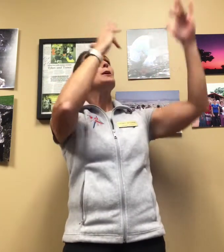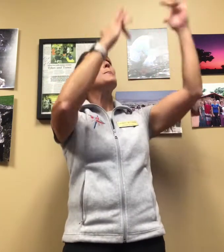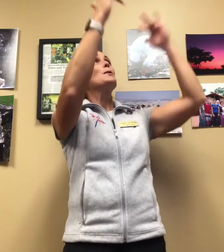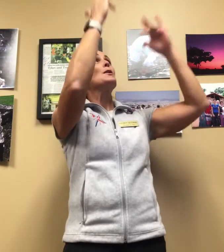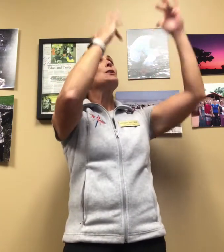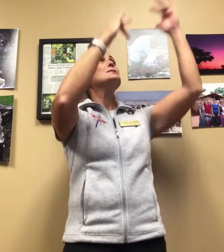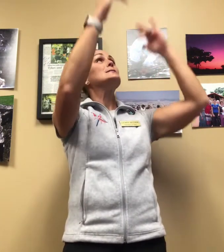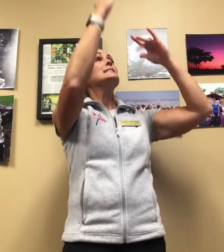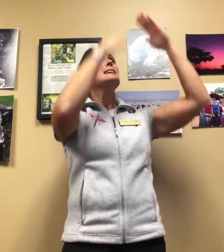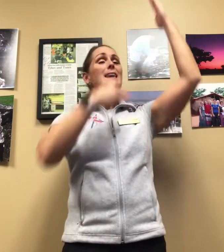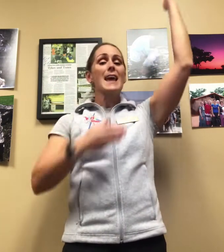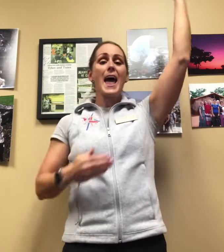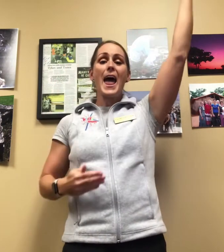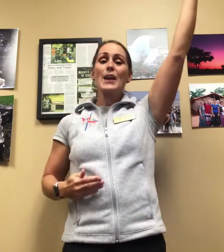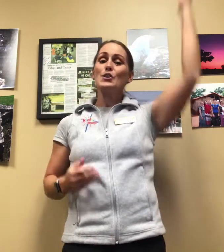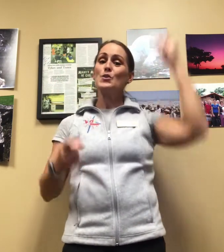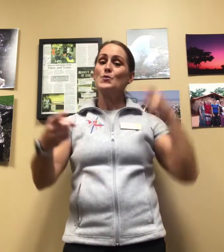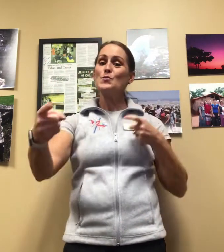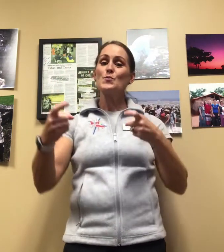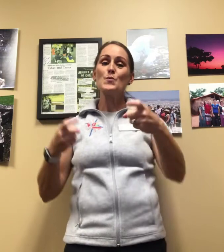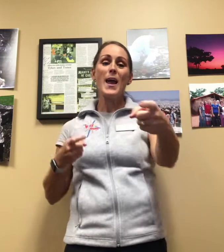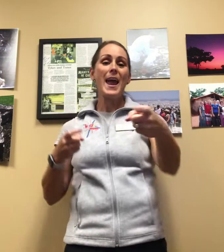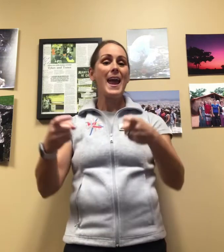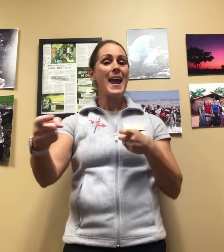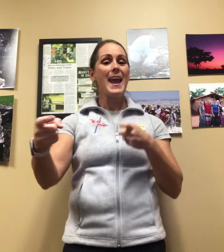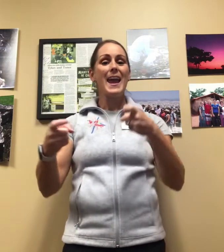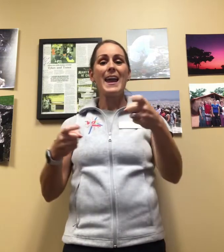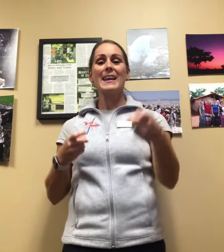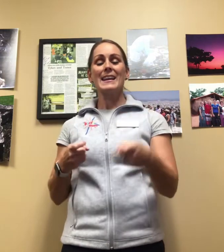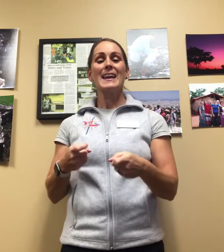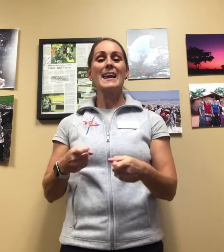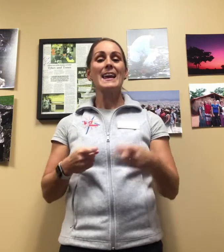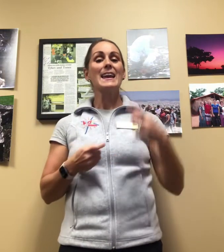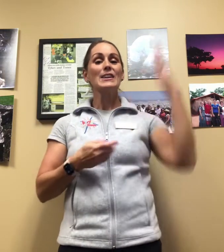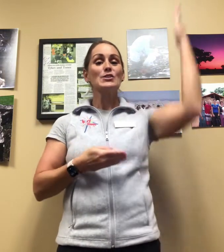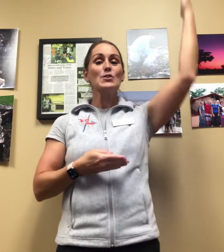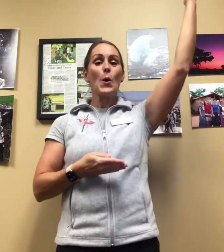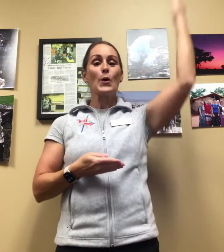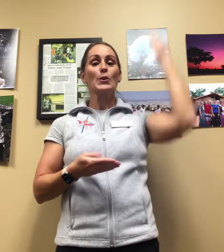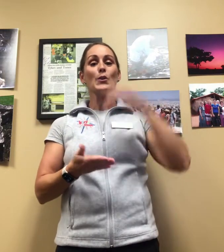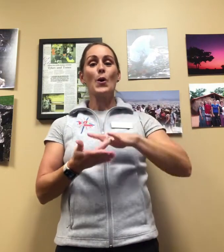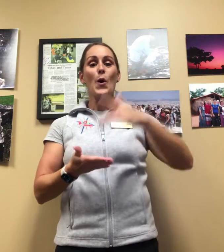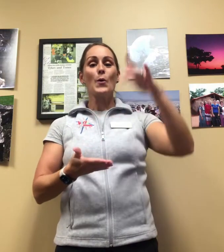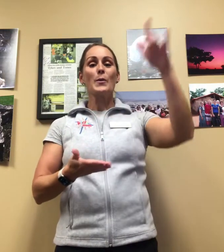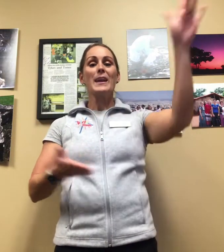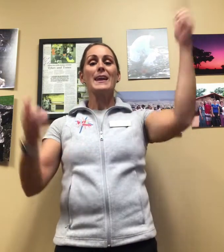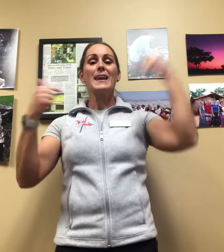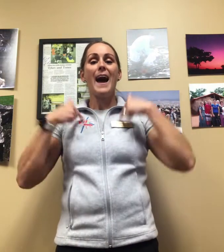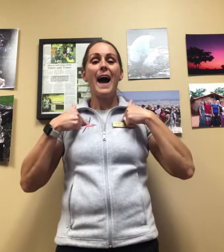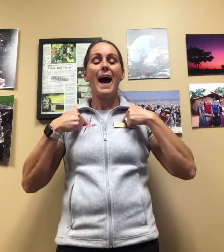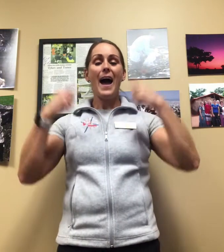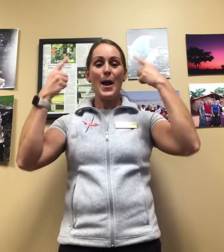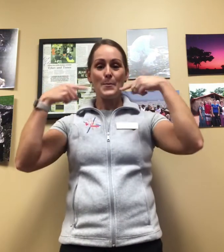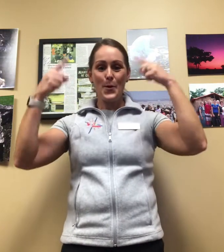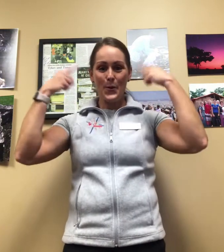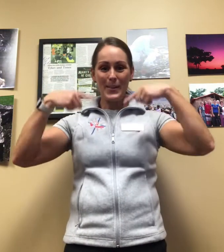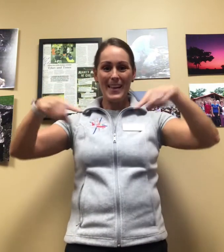mercy and He'll reign It's your glory, I proclaim